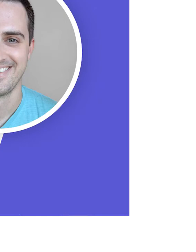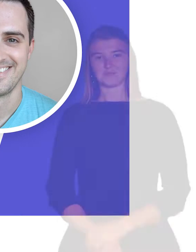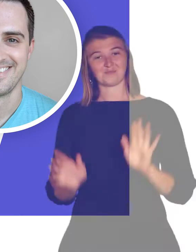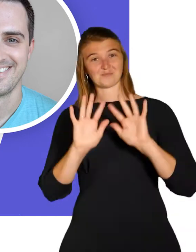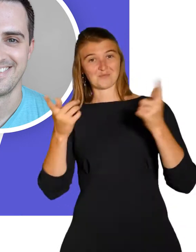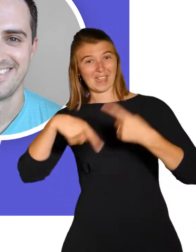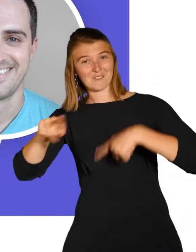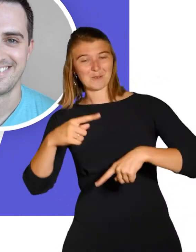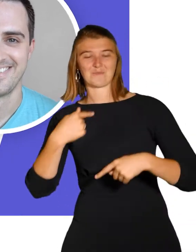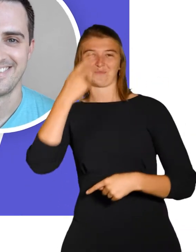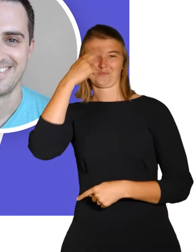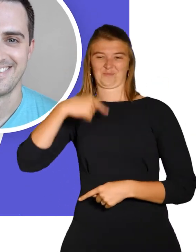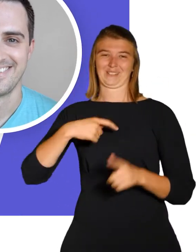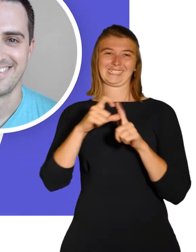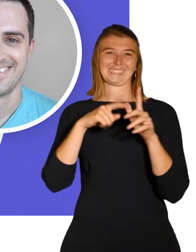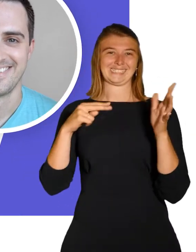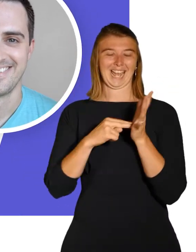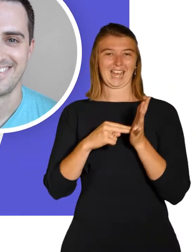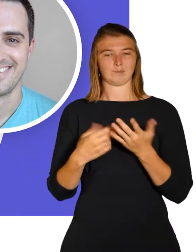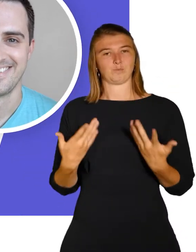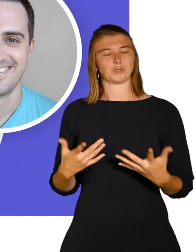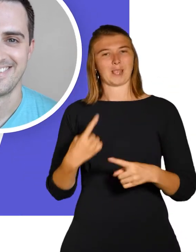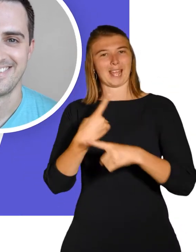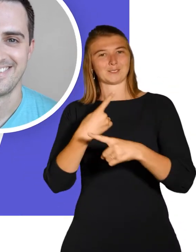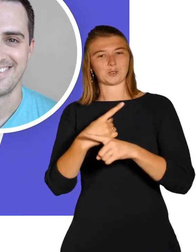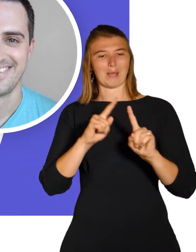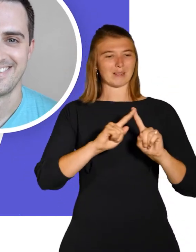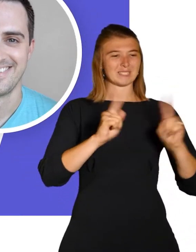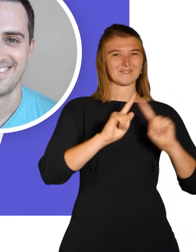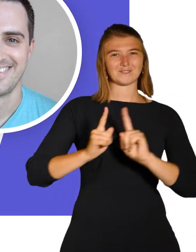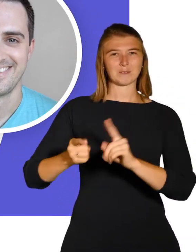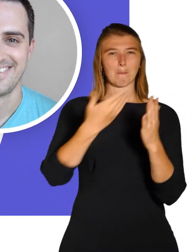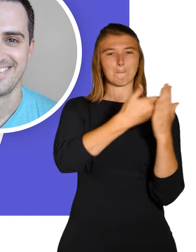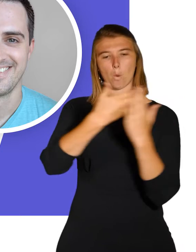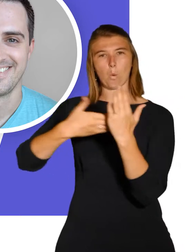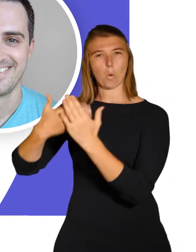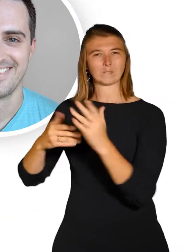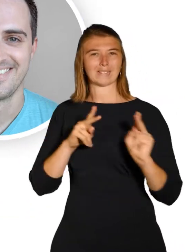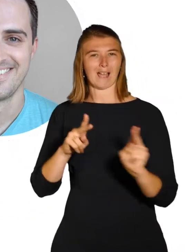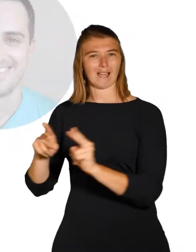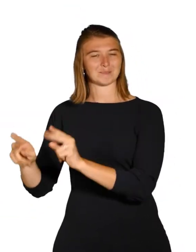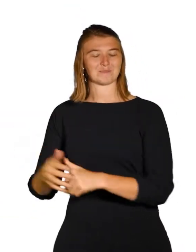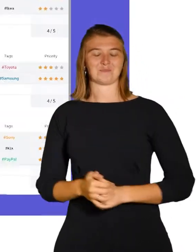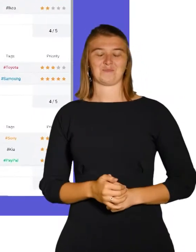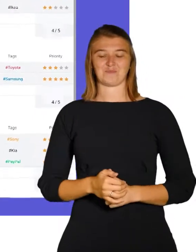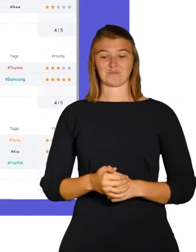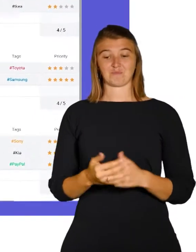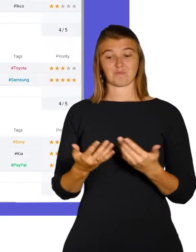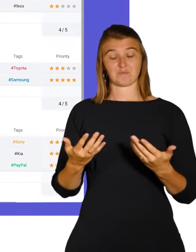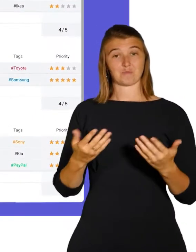Hey everyone, Dan here. Today I'll walk you through the differences between our board types. Let's get started. There are three